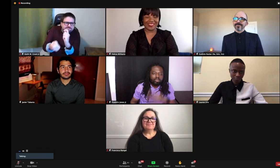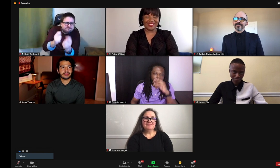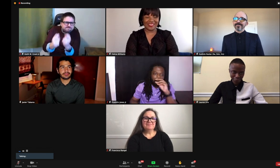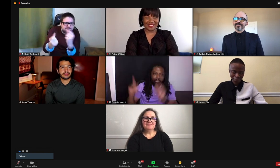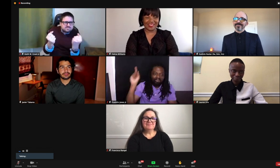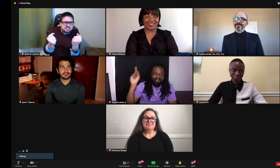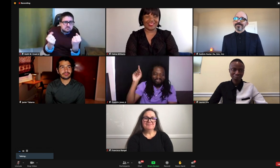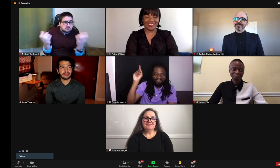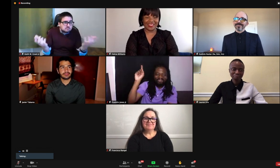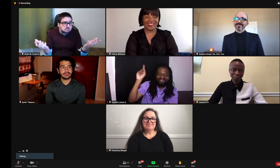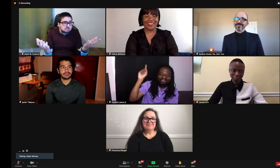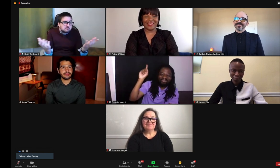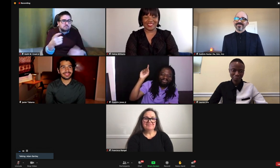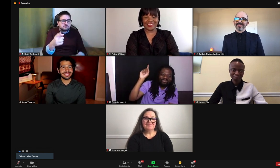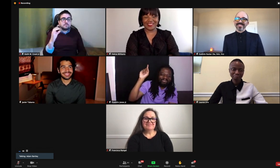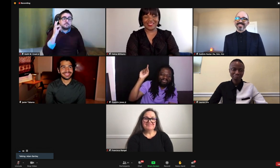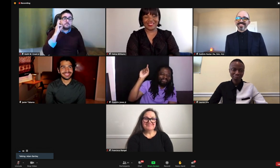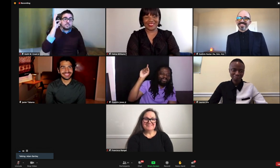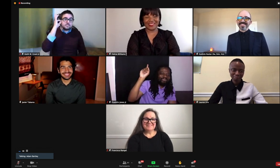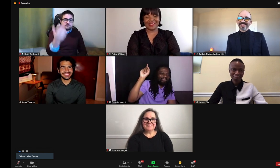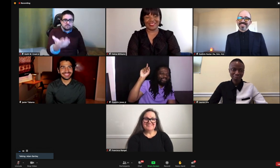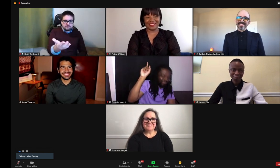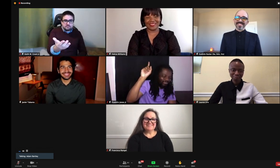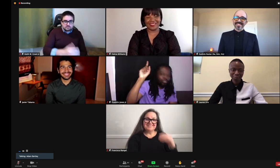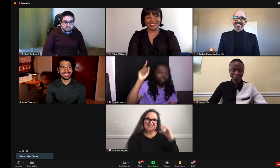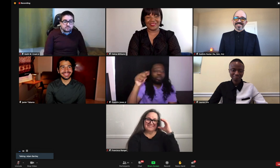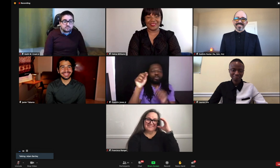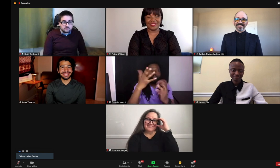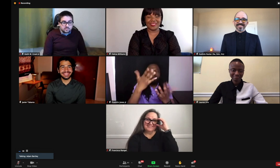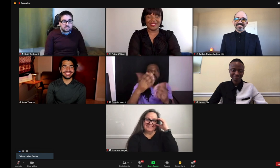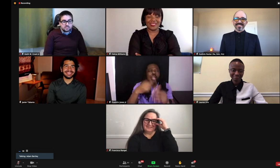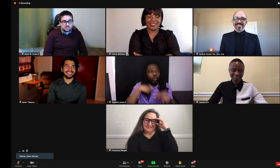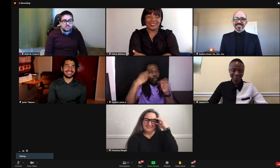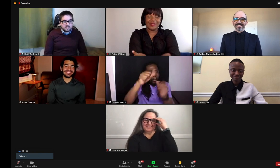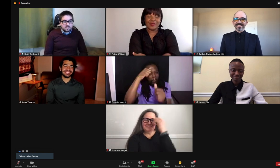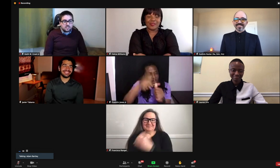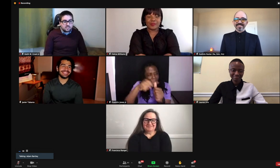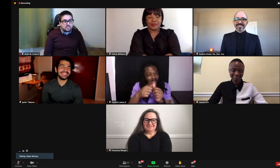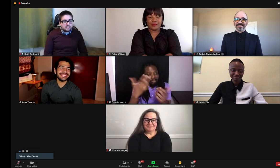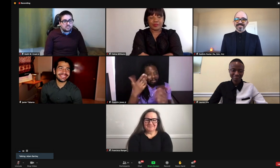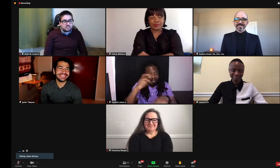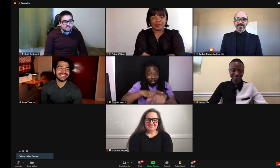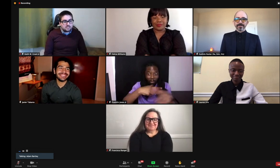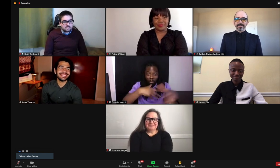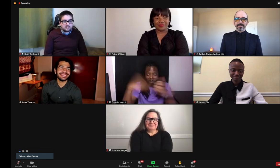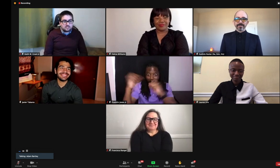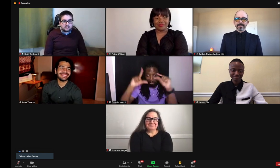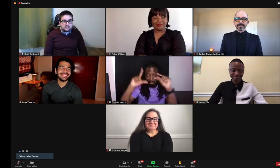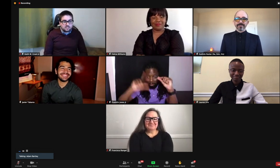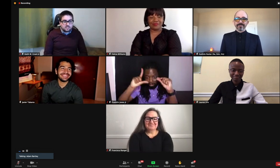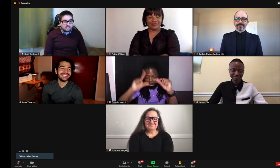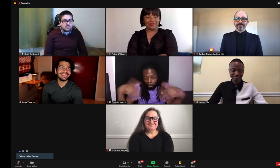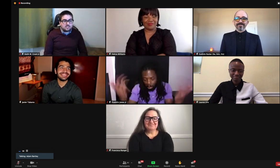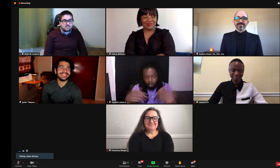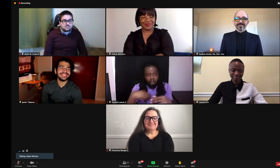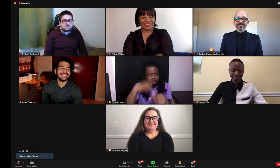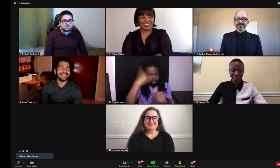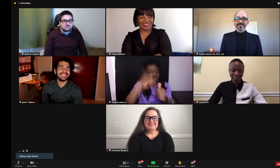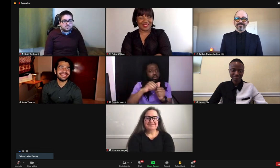do they really take a lot of changing due to the cultural competency consultants? How does that work? Well,